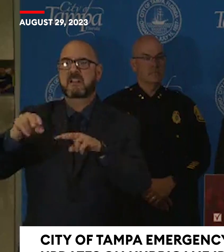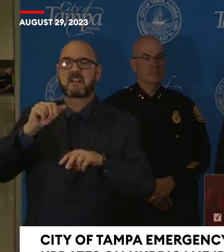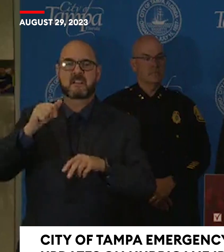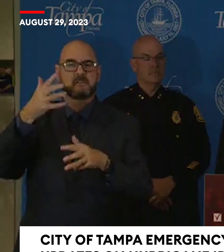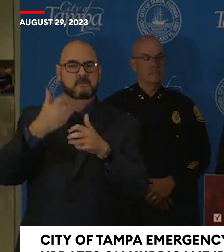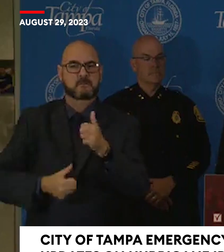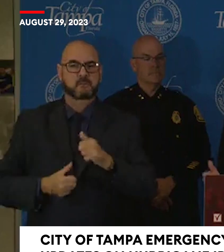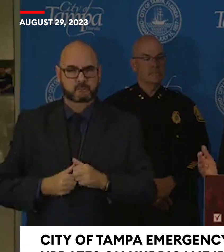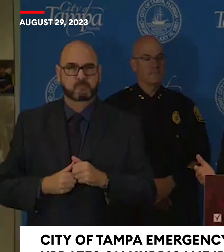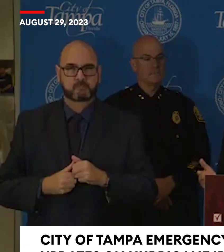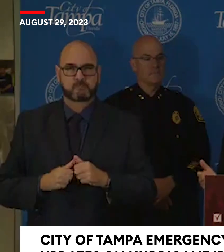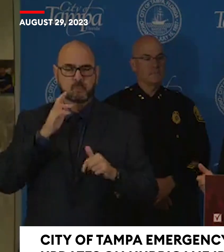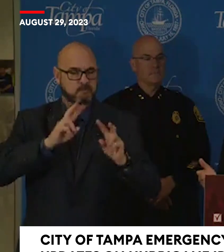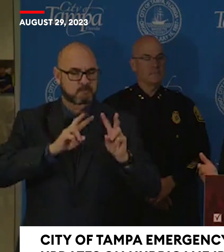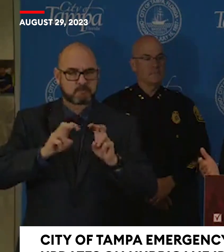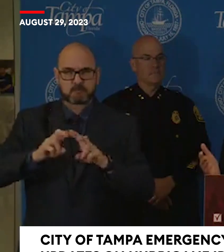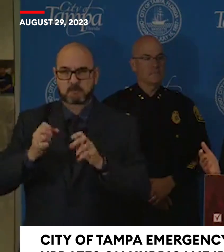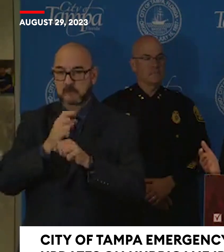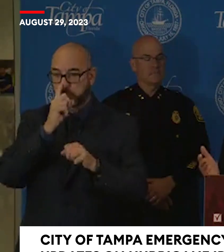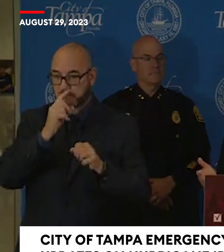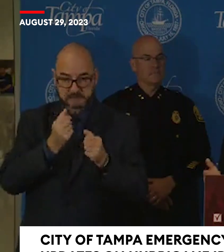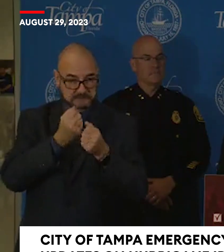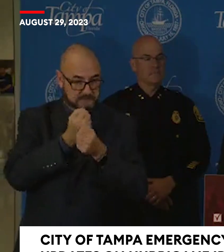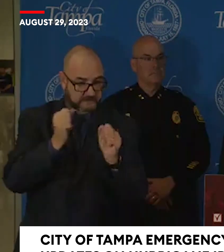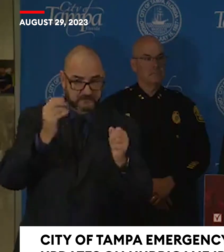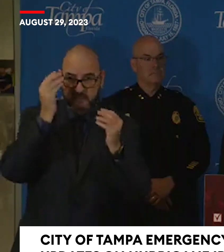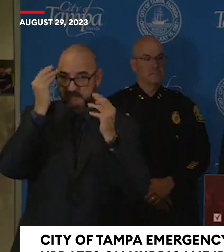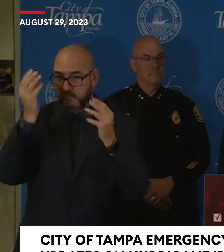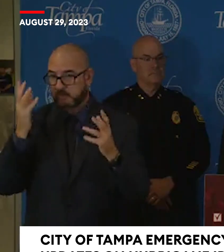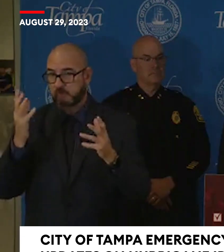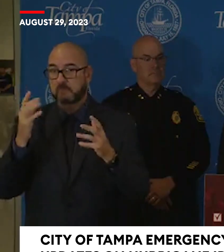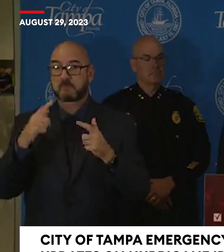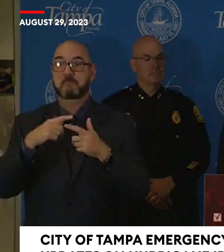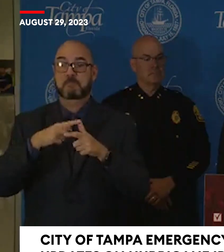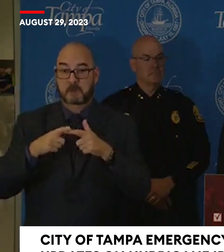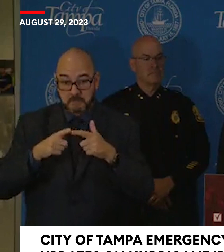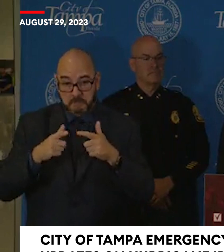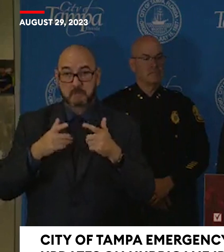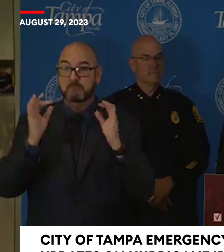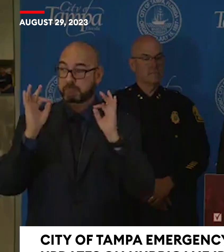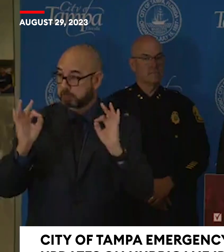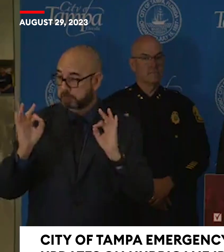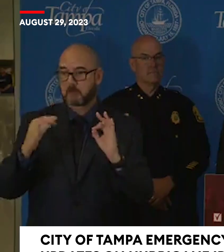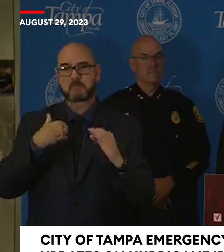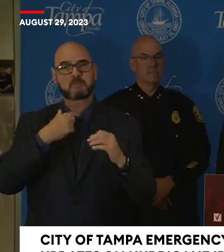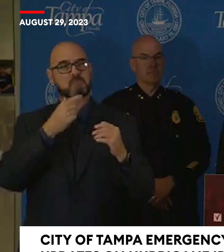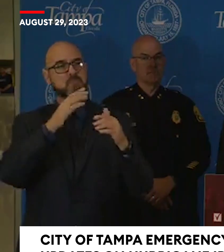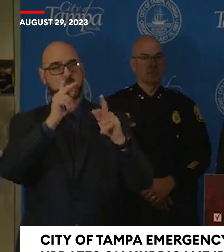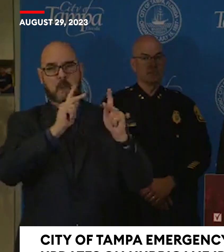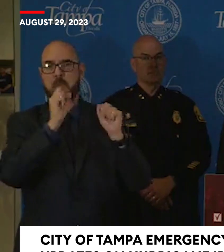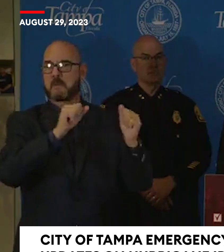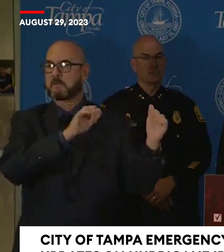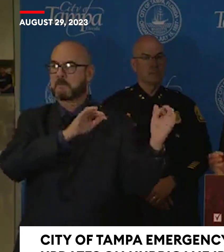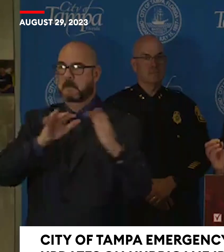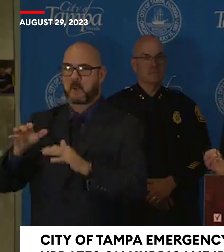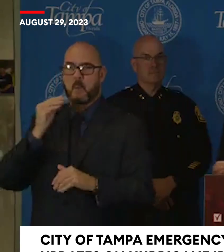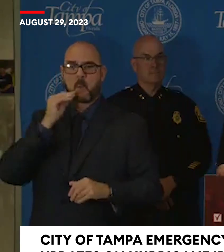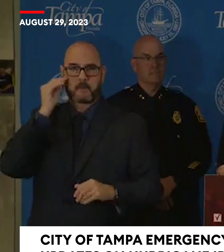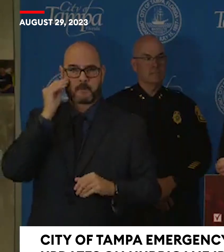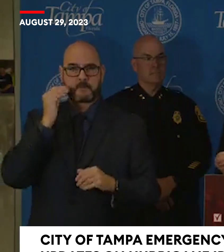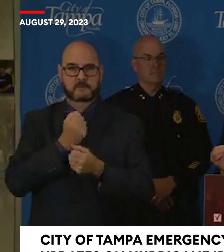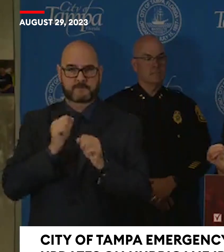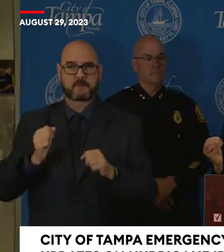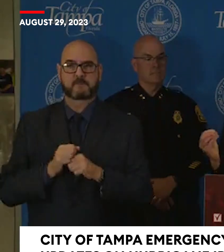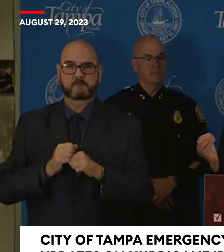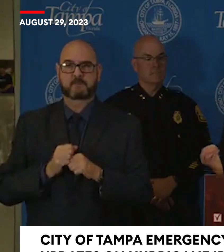those areas. Evacuation has been called for Zone A. And so we would encourage everyone